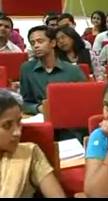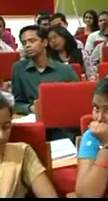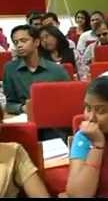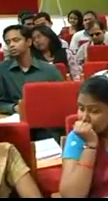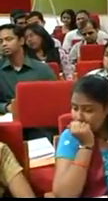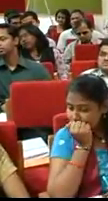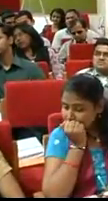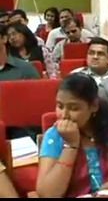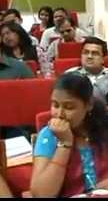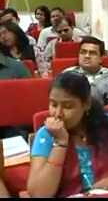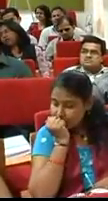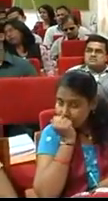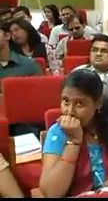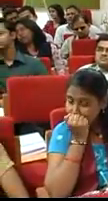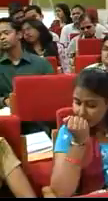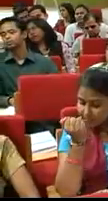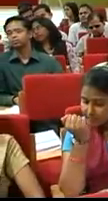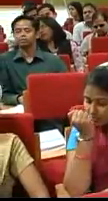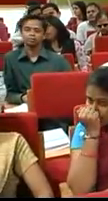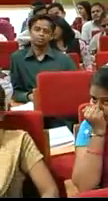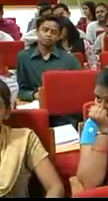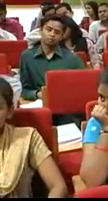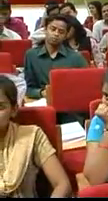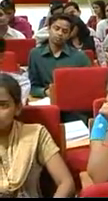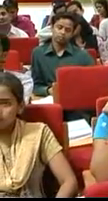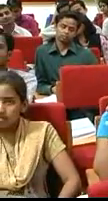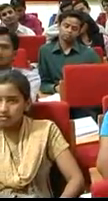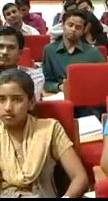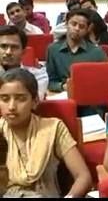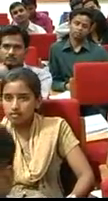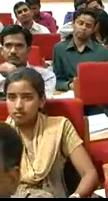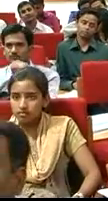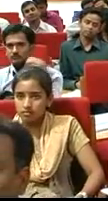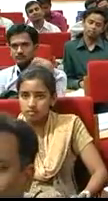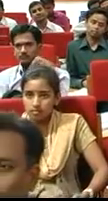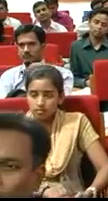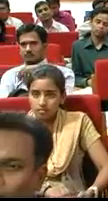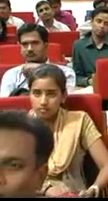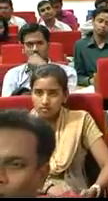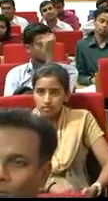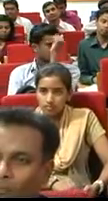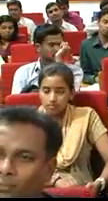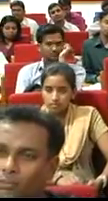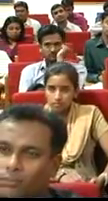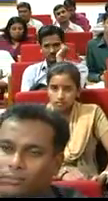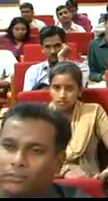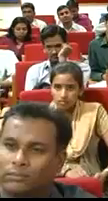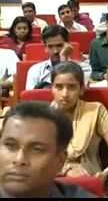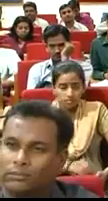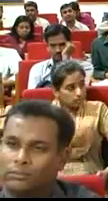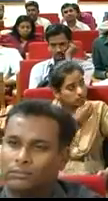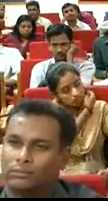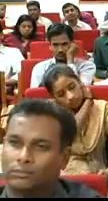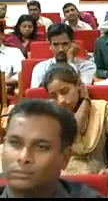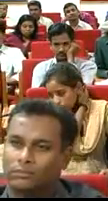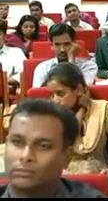because we attended the public hearing at that time, even before the villages that were affected could